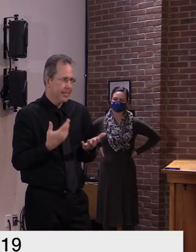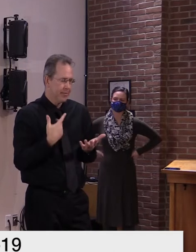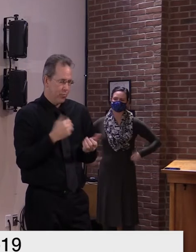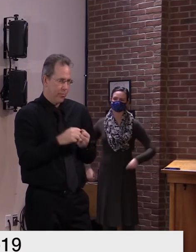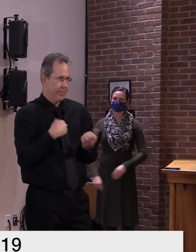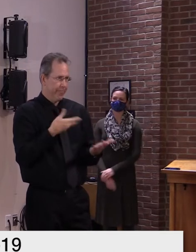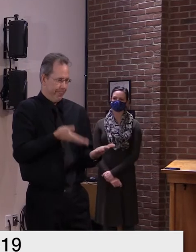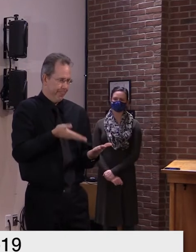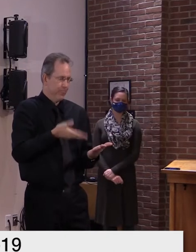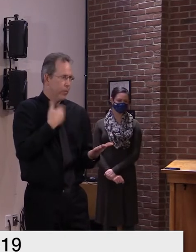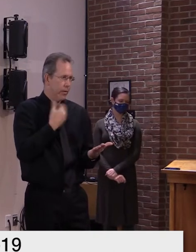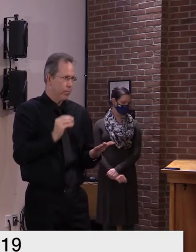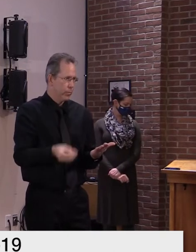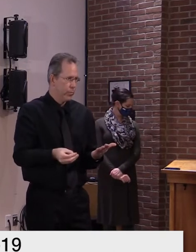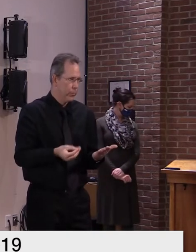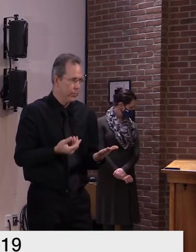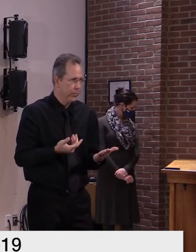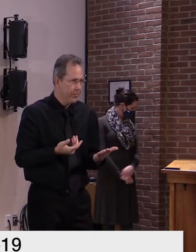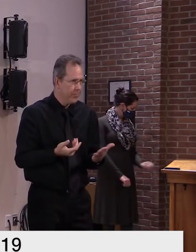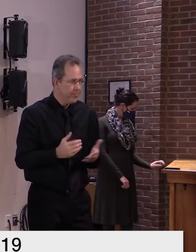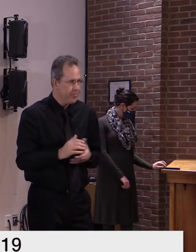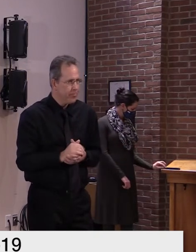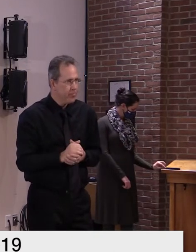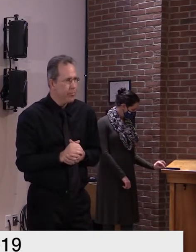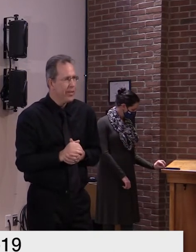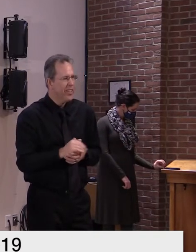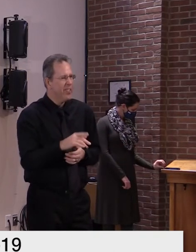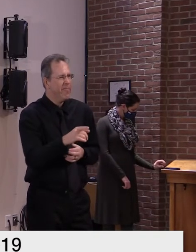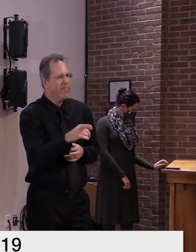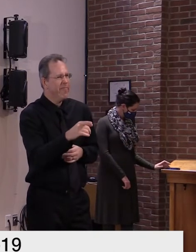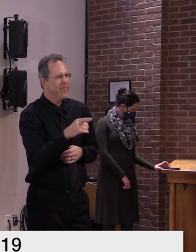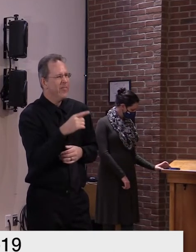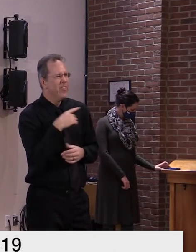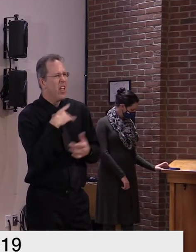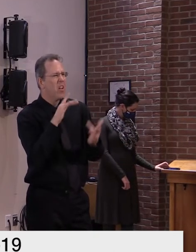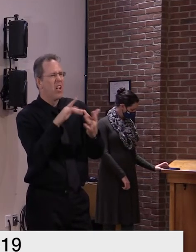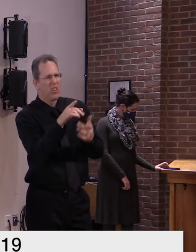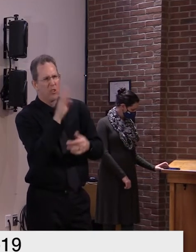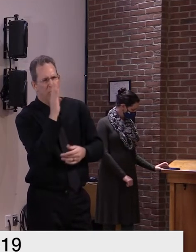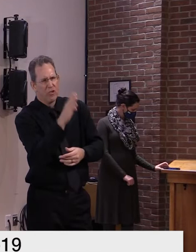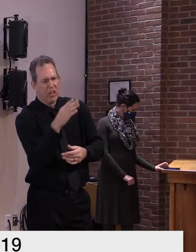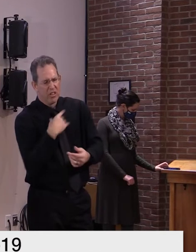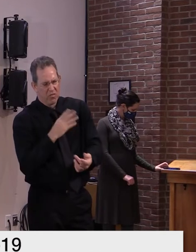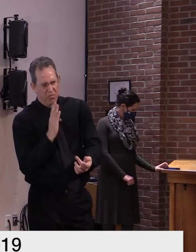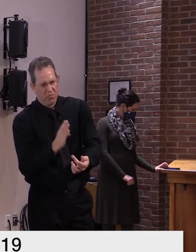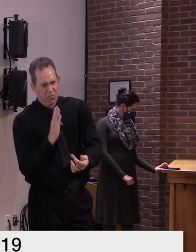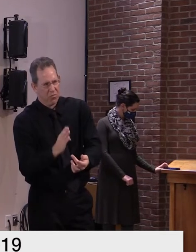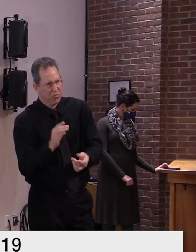actually have that information i'm just going to have to uh get back to you on that i i apologize